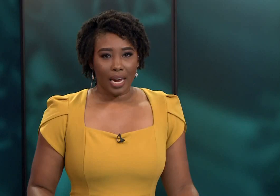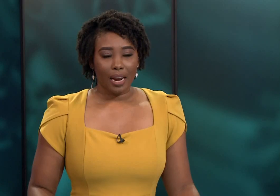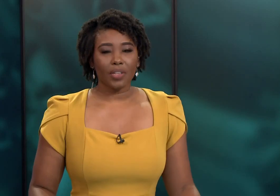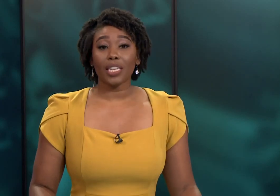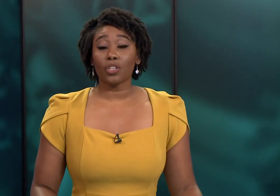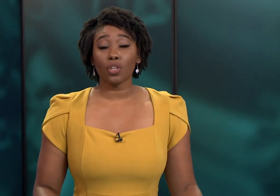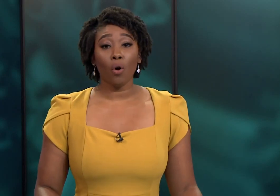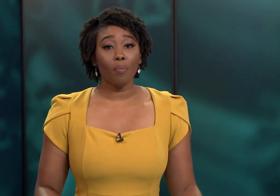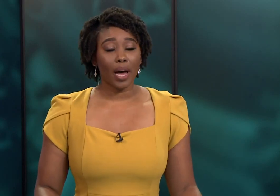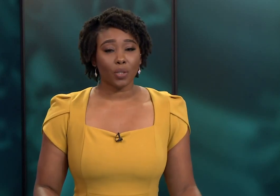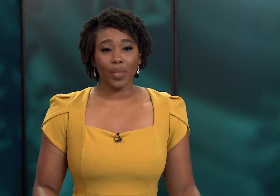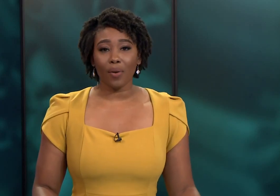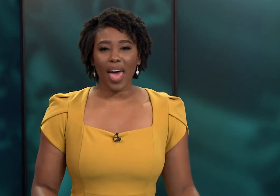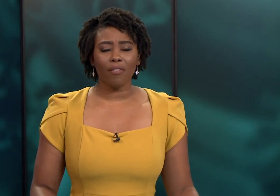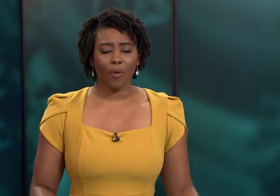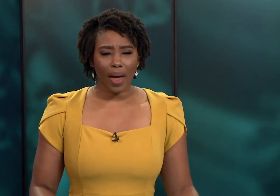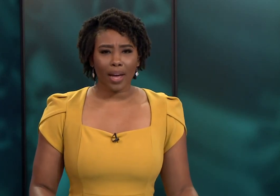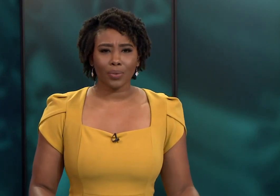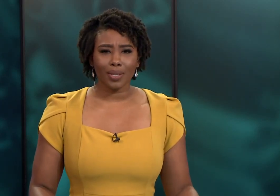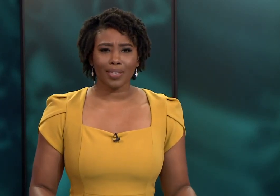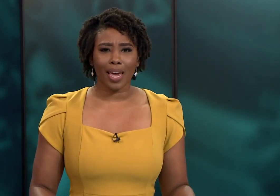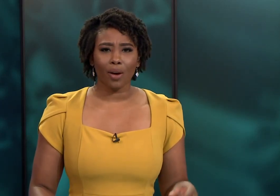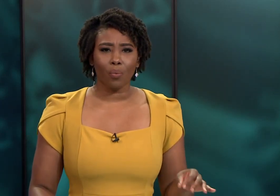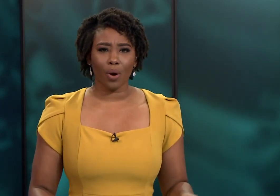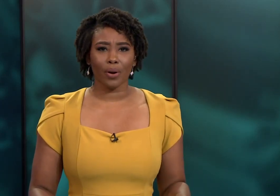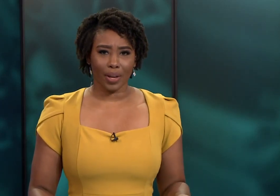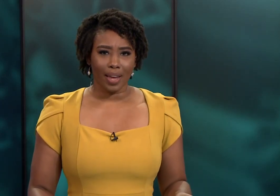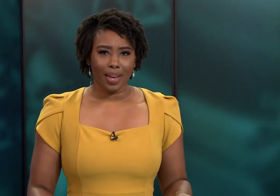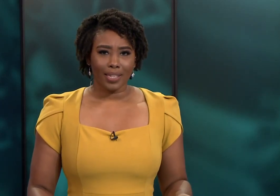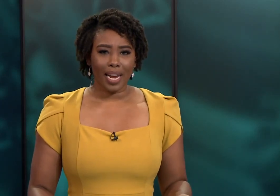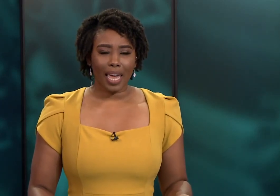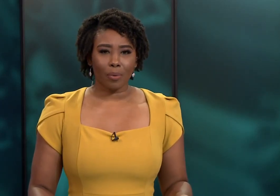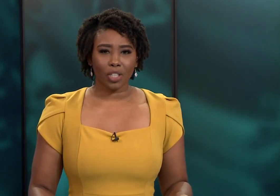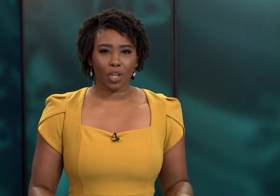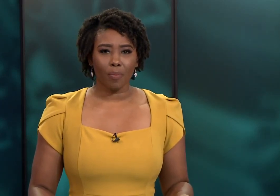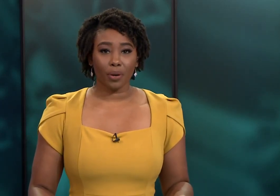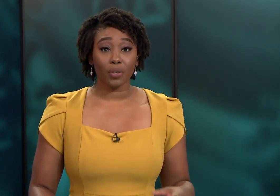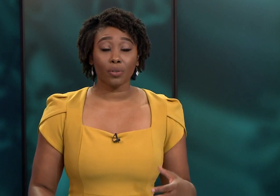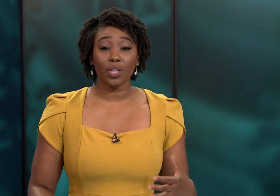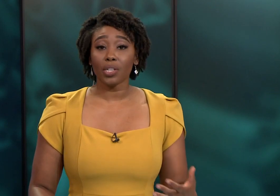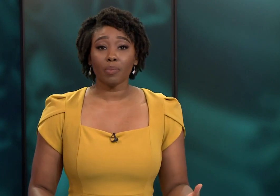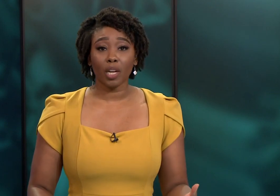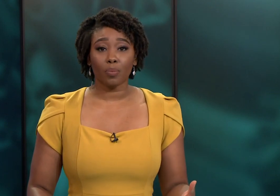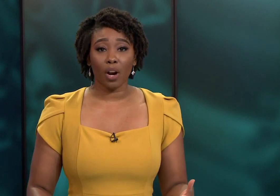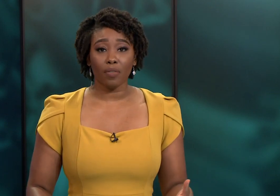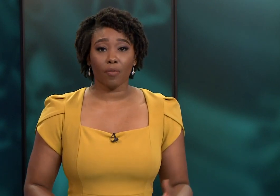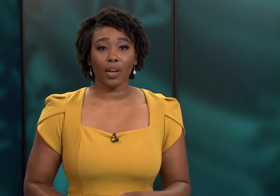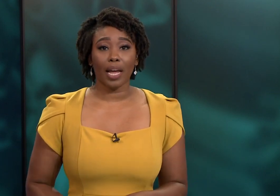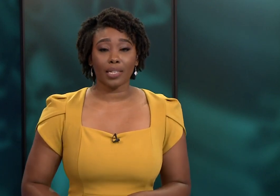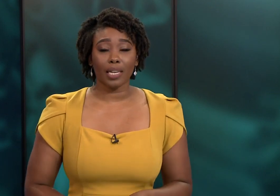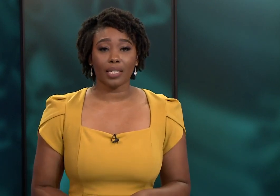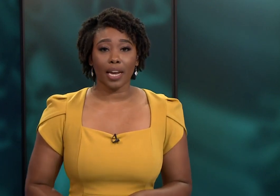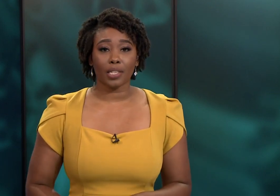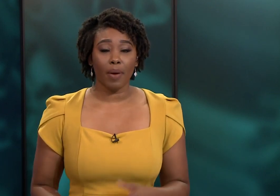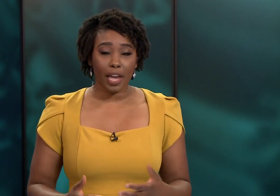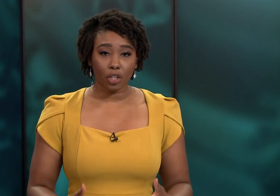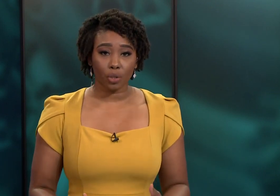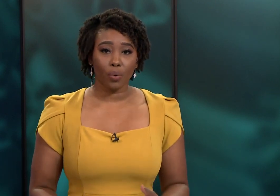Now they say so much without ever actually saying a word. Sign language interpreters are just as much part of the front lines these days making sure